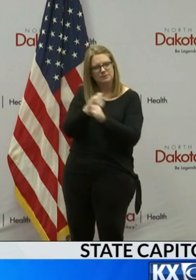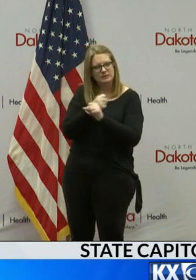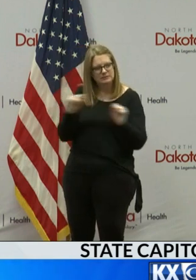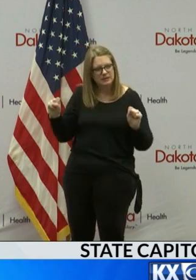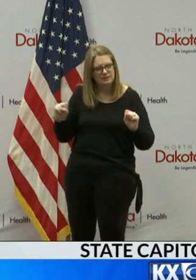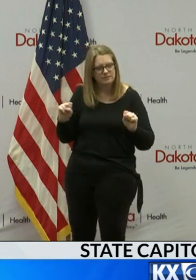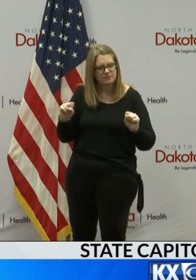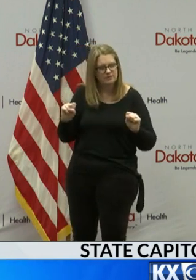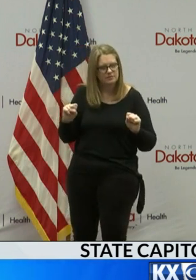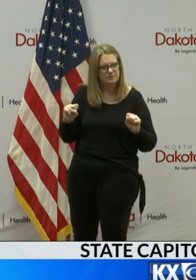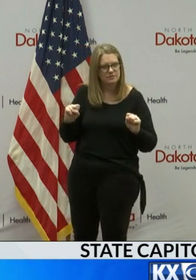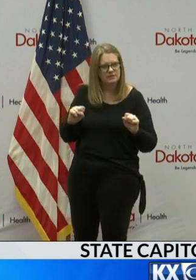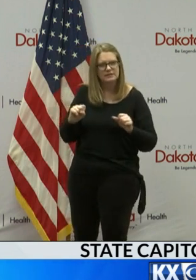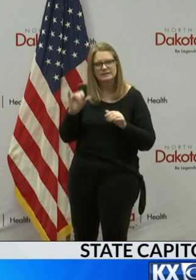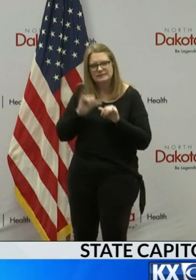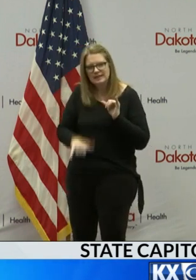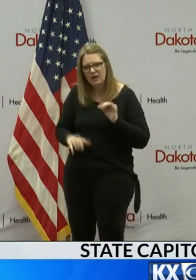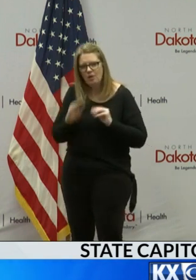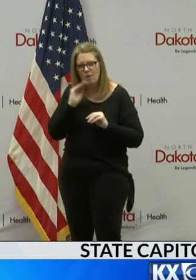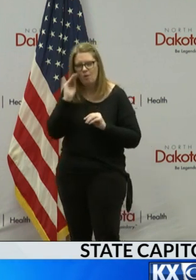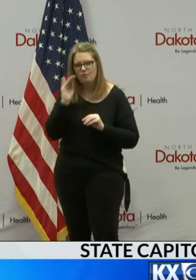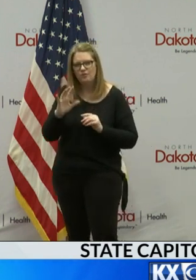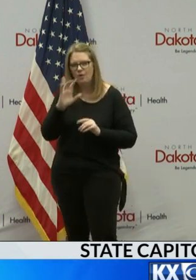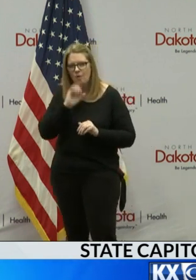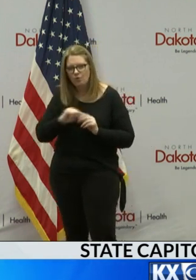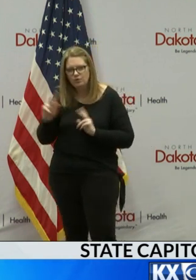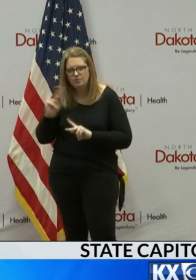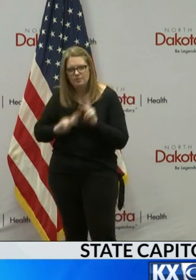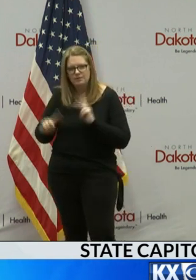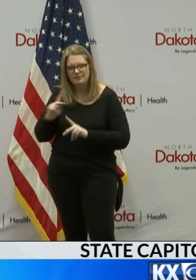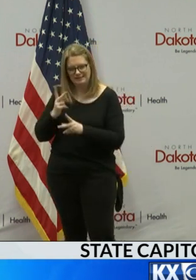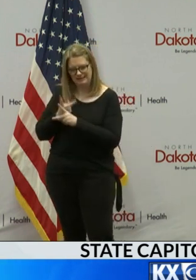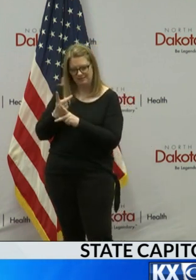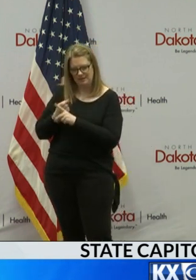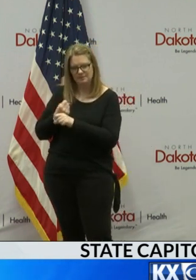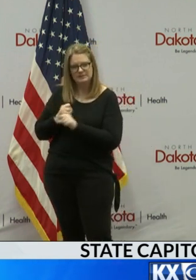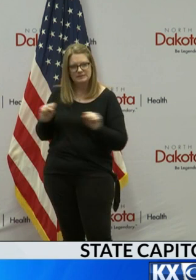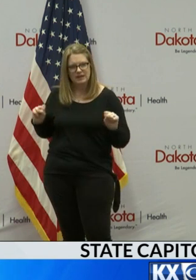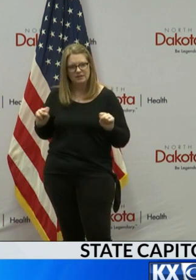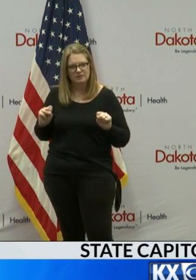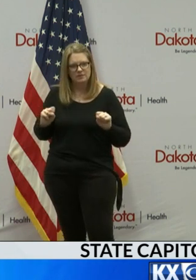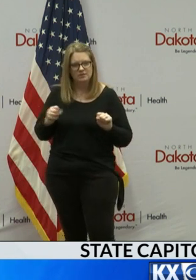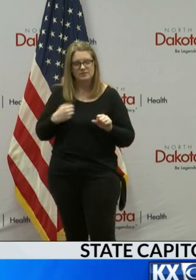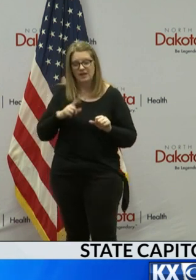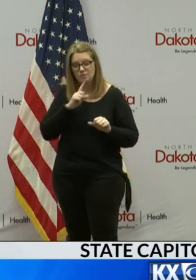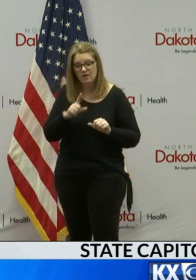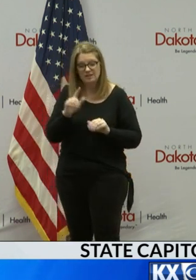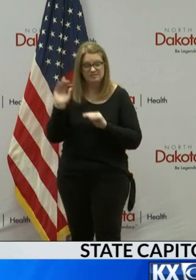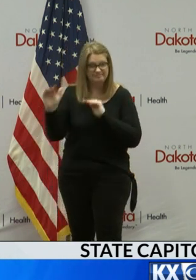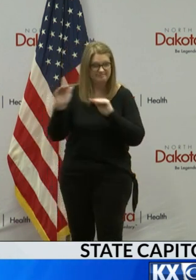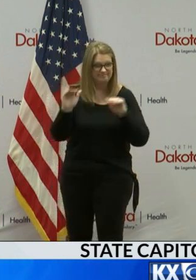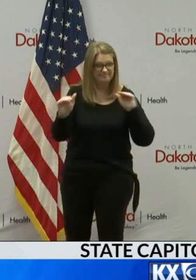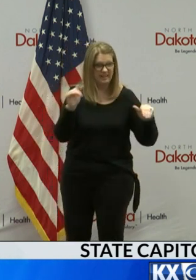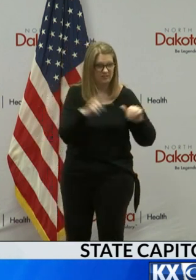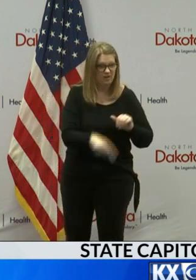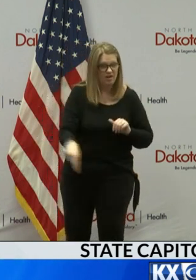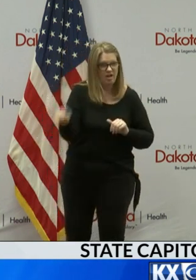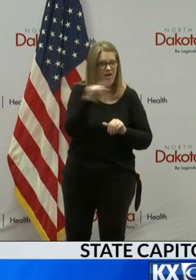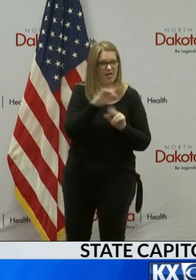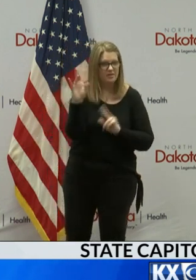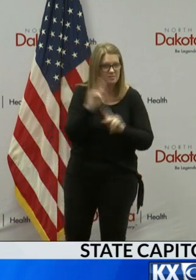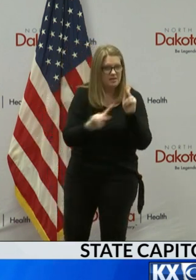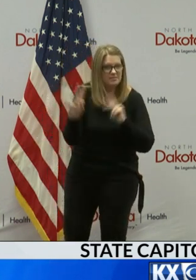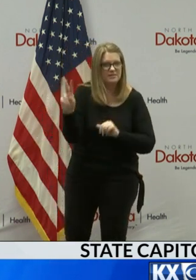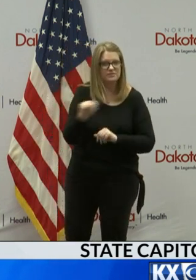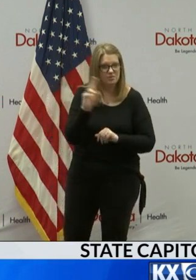elderly population, stay home for those with preexisting conditions. I call on the good nature and moral fortitude of the citizens of Grand Forks to follow the